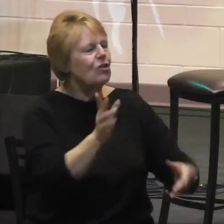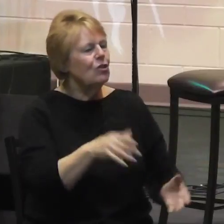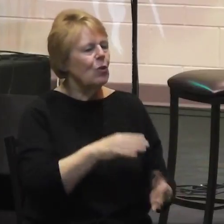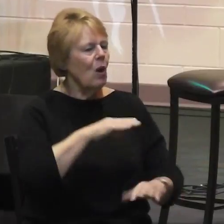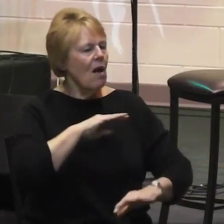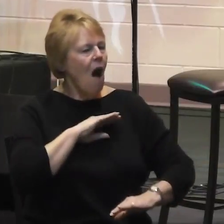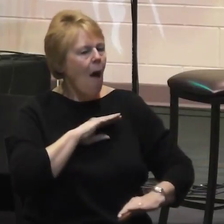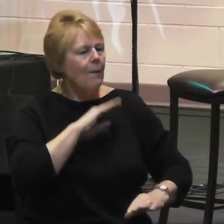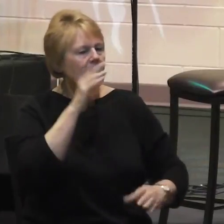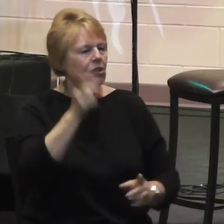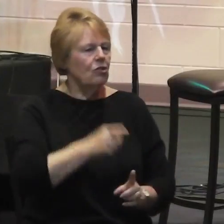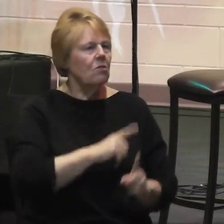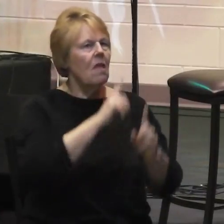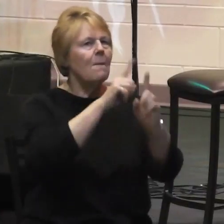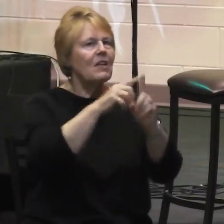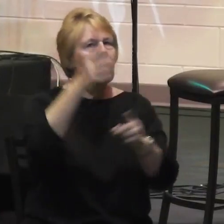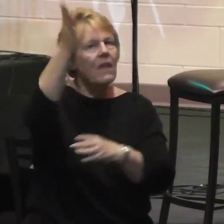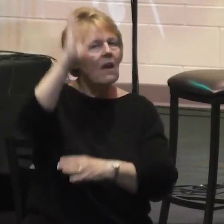given to us.